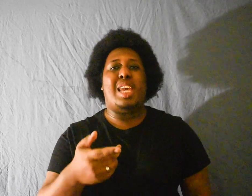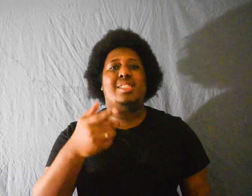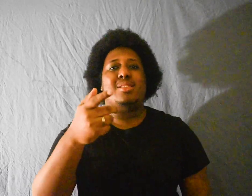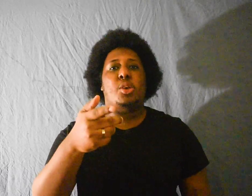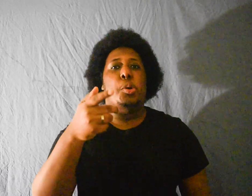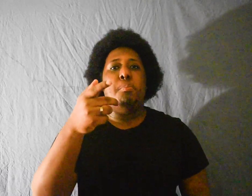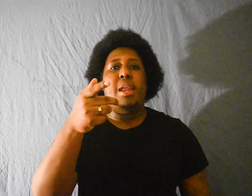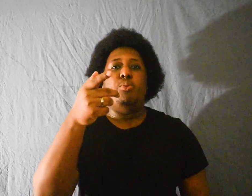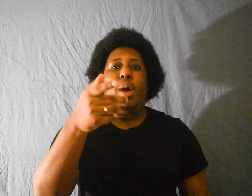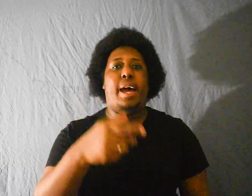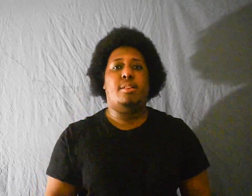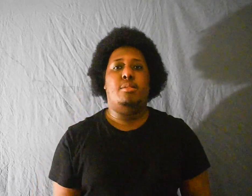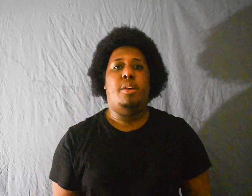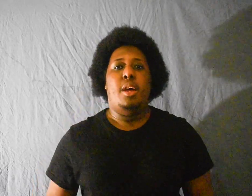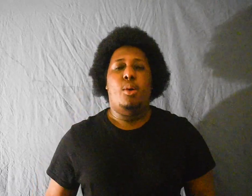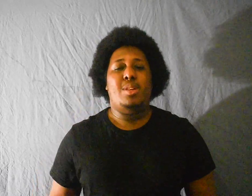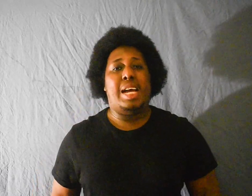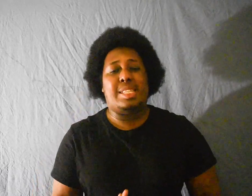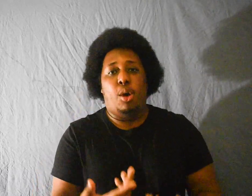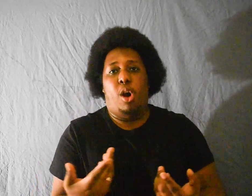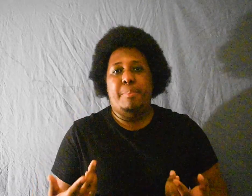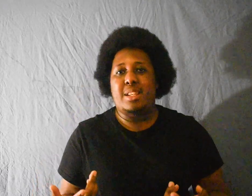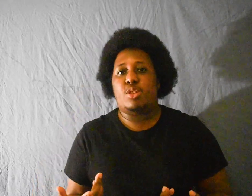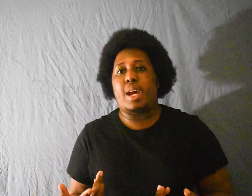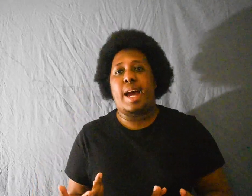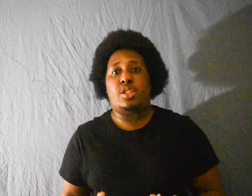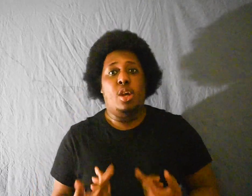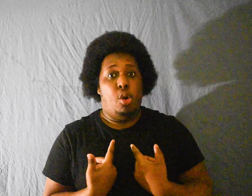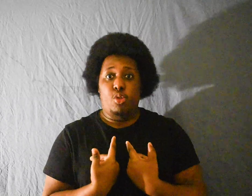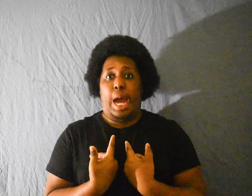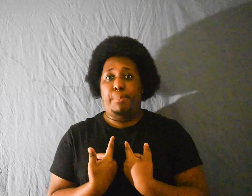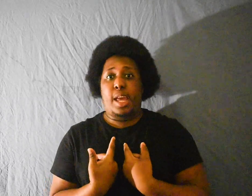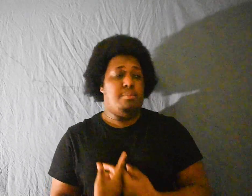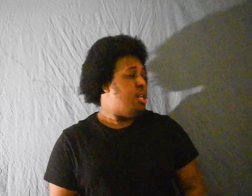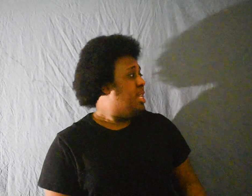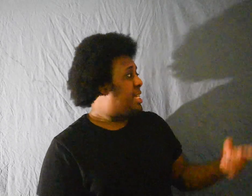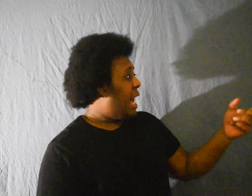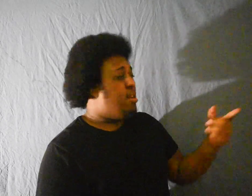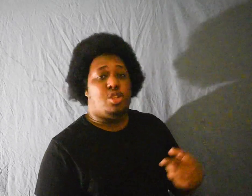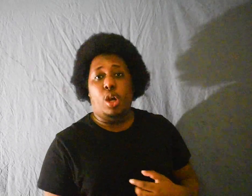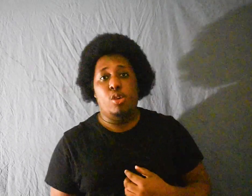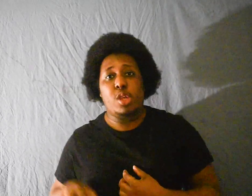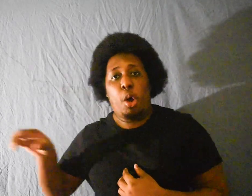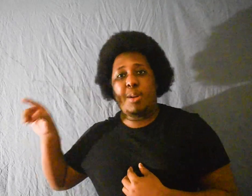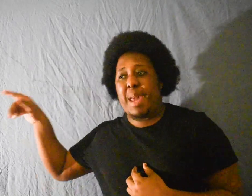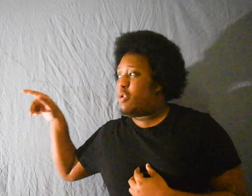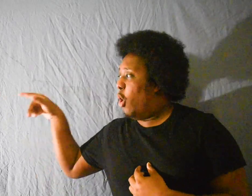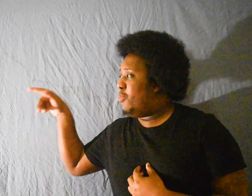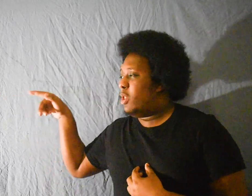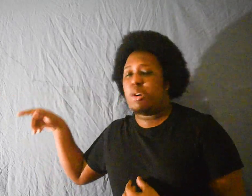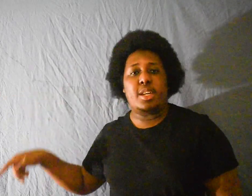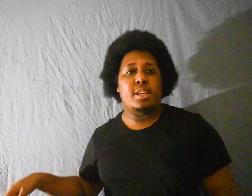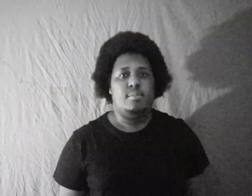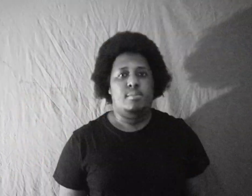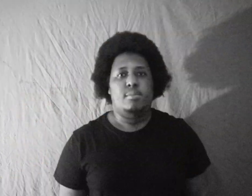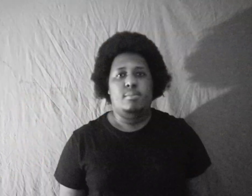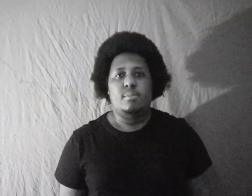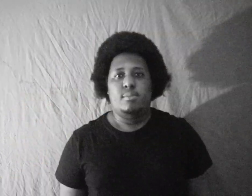taste of certain men whack When y'all say all men are trash Who y'all blaming? The guy you chose Or the man you overlooking? Cause there's guys